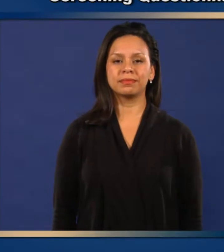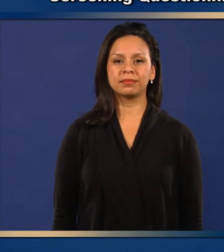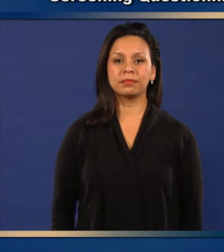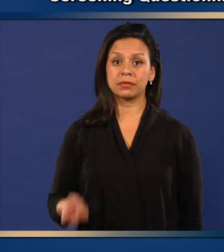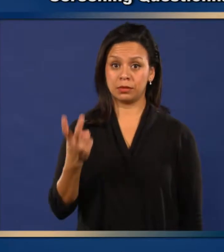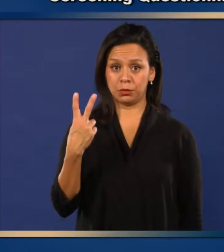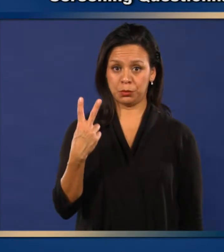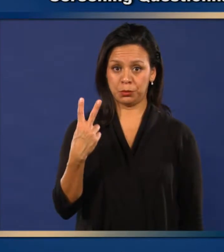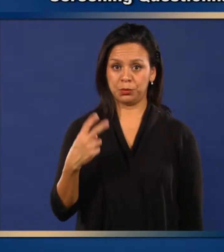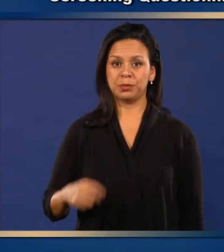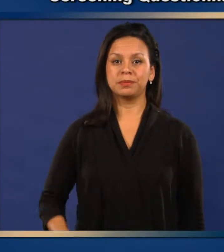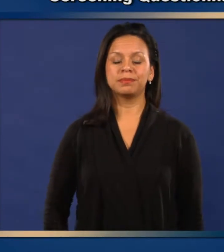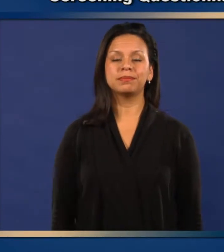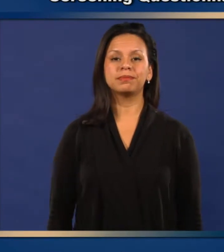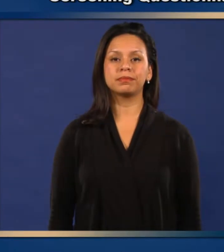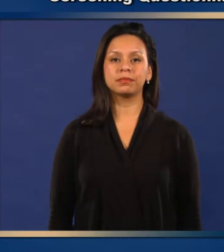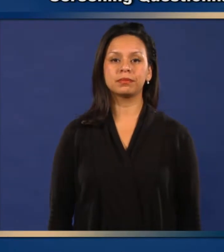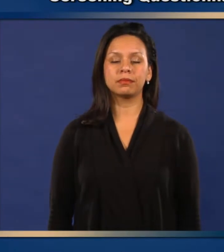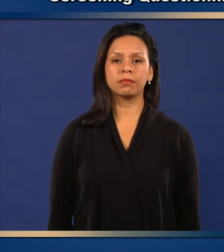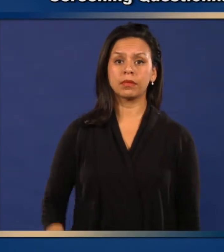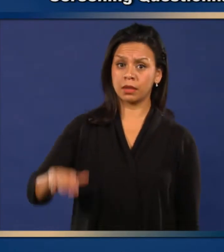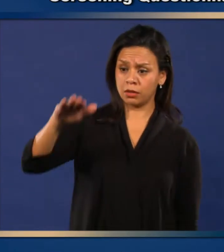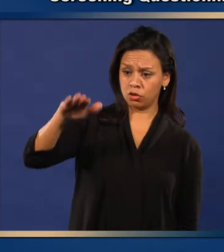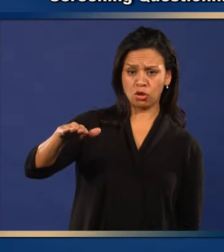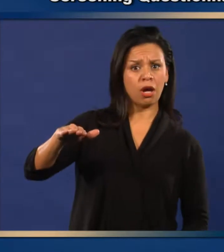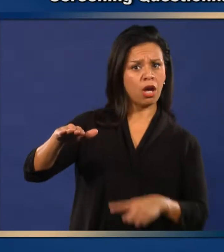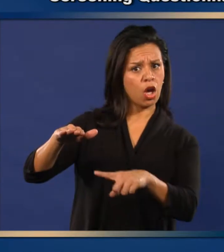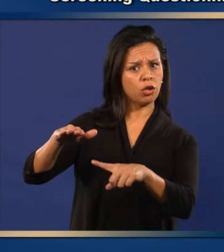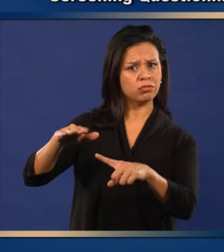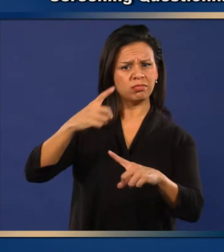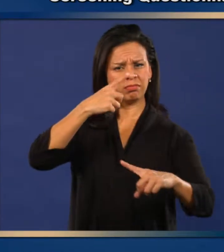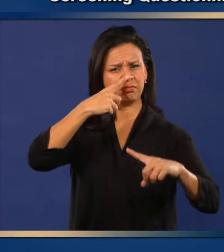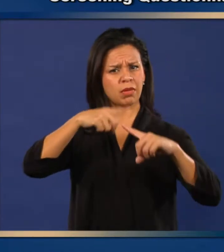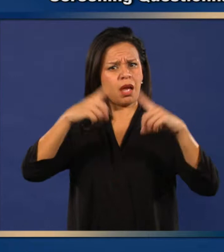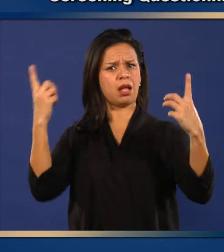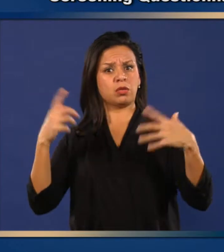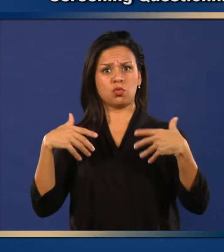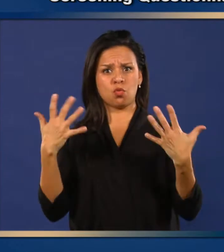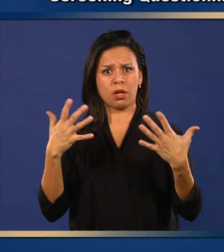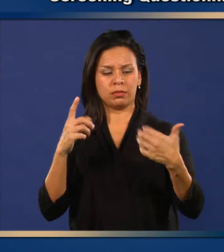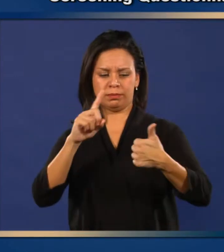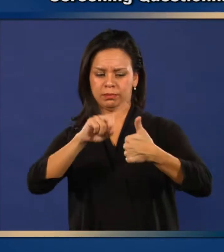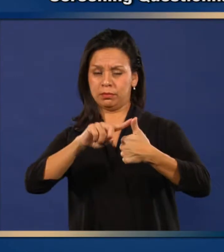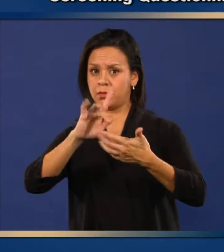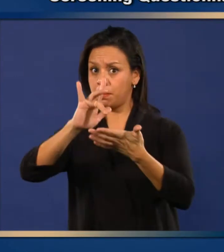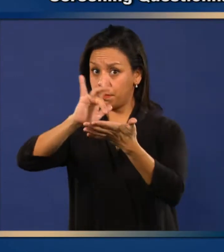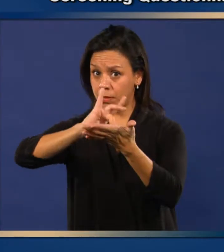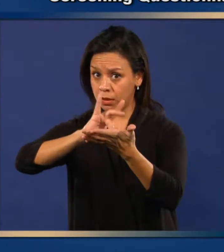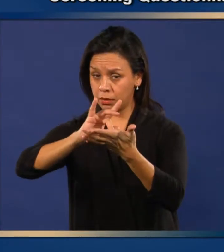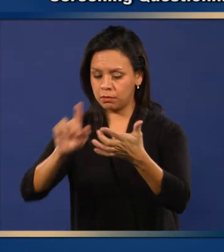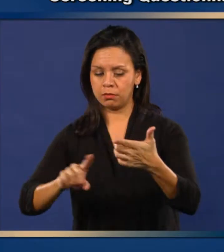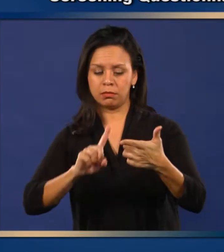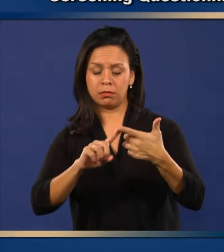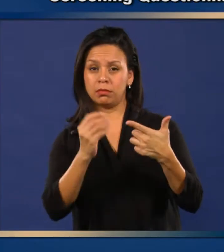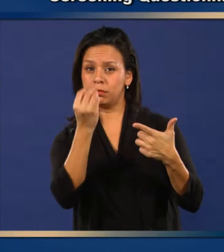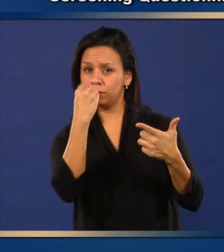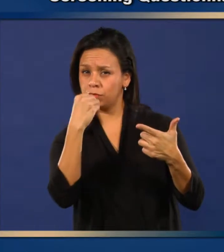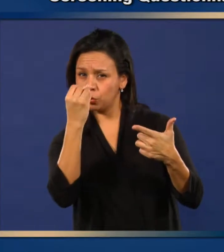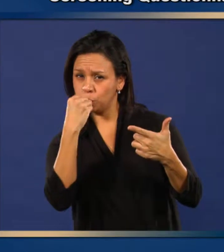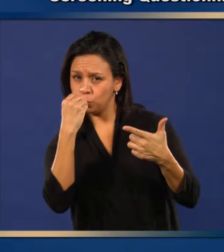Number 2. Does the child have allergies to medications, food,